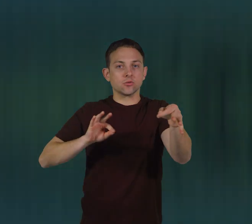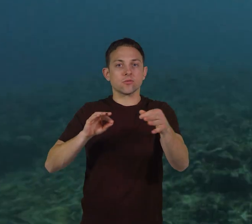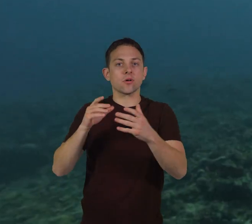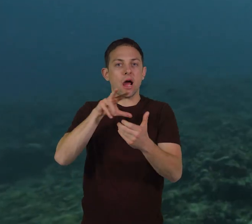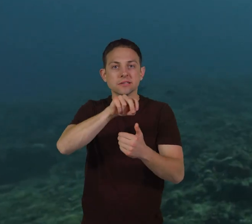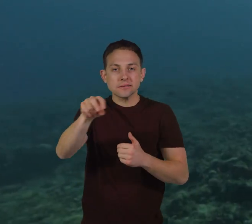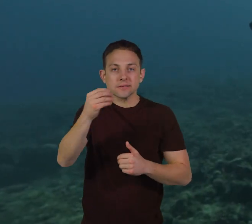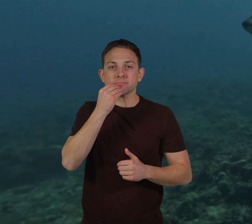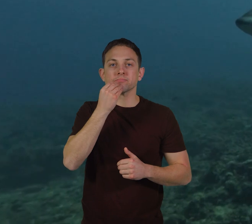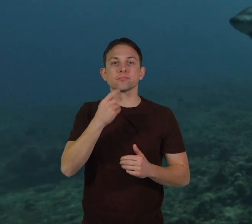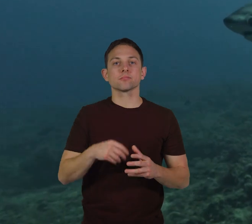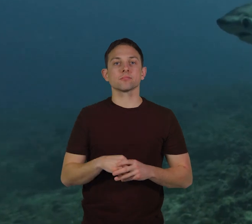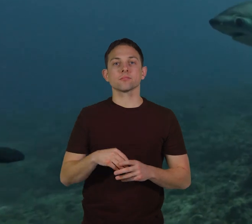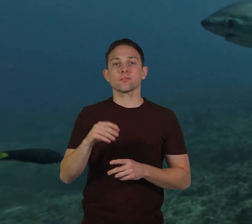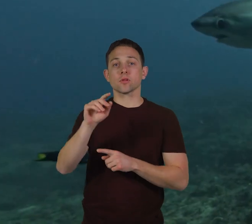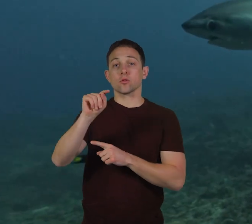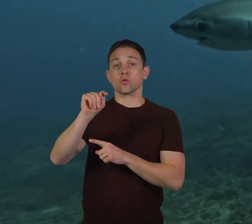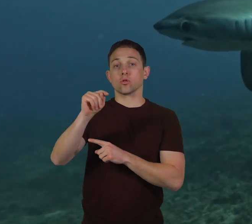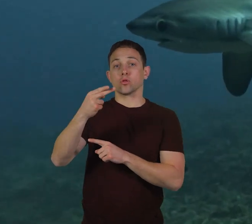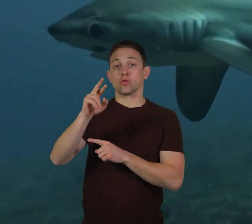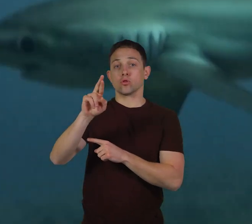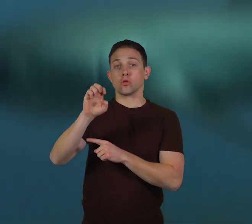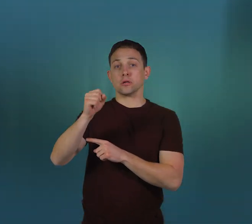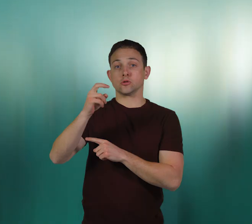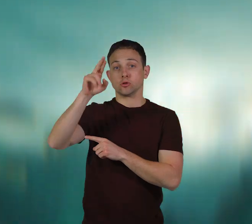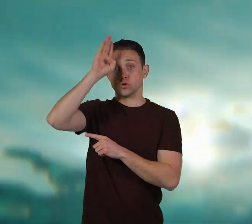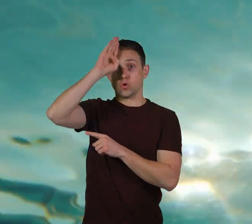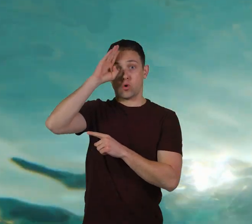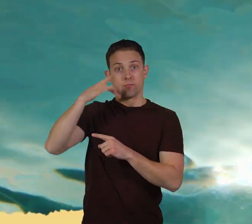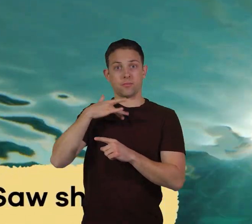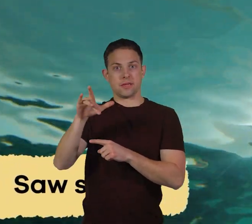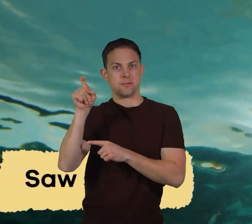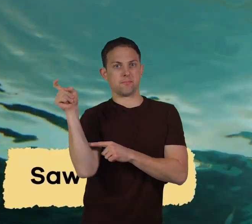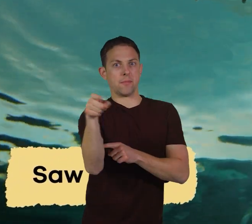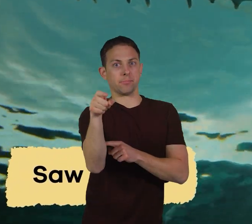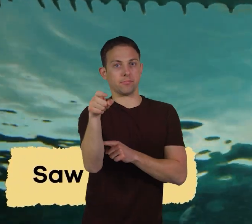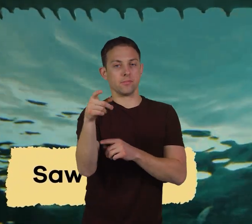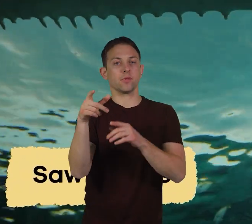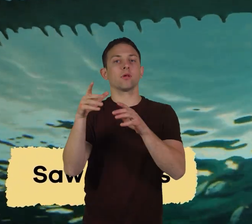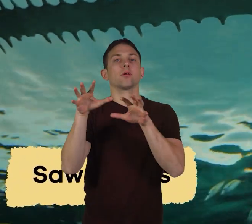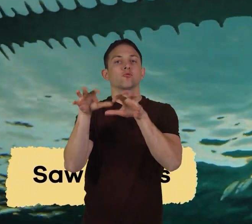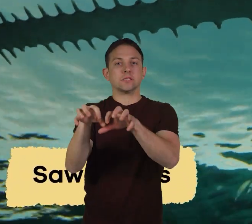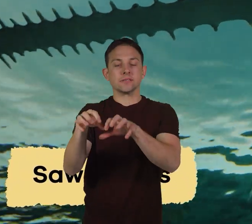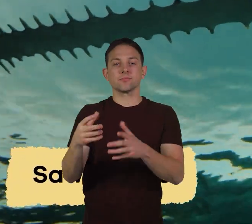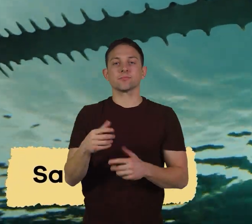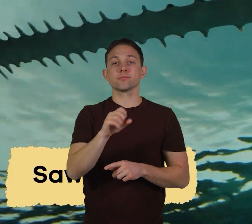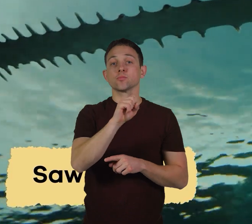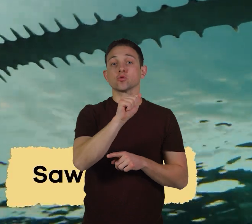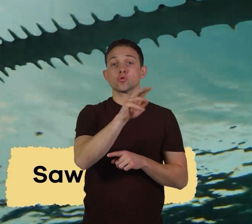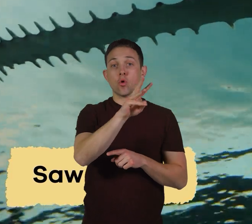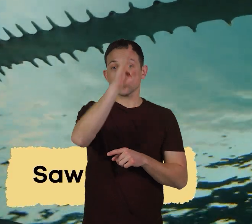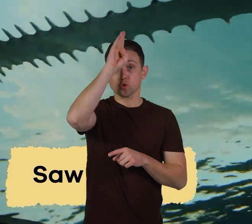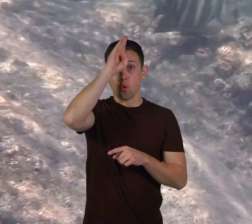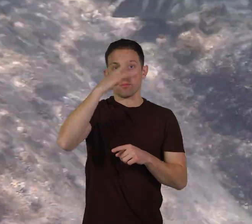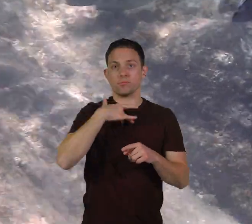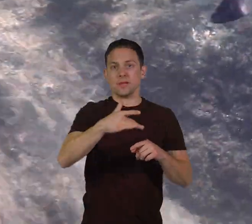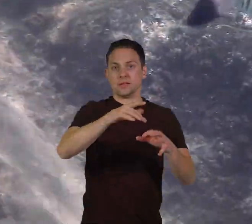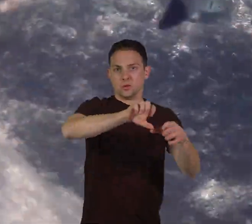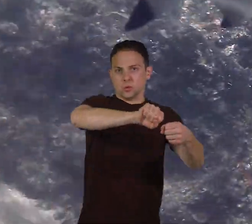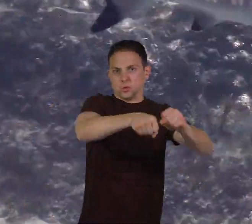Thresher sharks stun their prey with their tail, and saw sharks twist their prey inside the sand. The sharks that